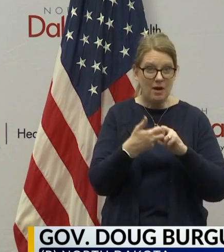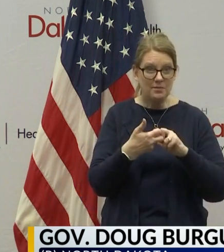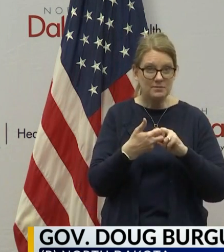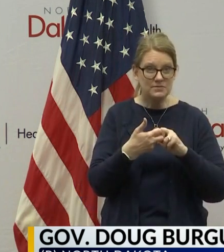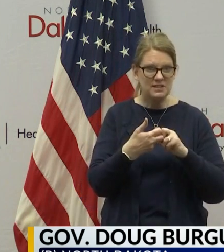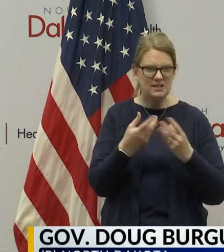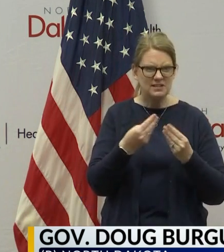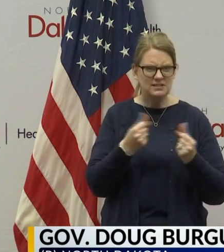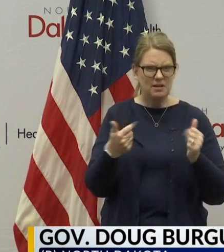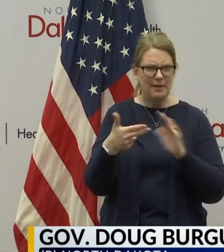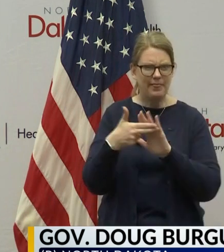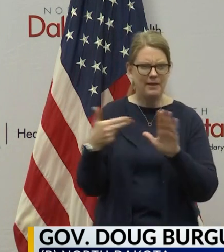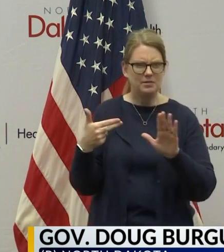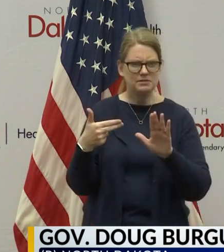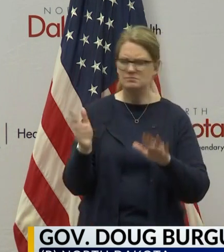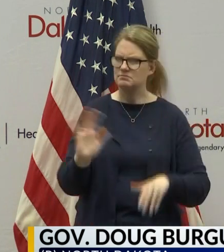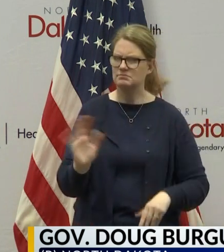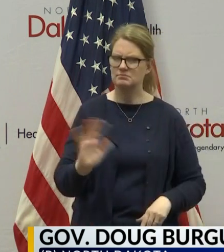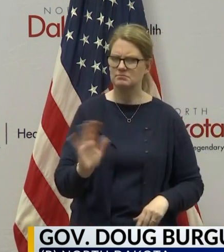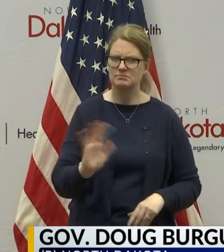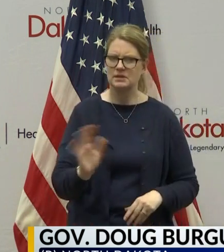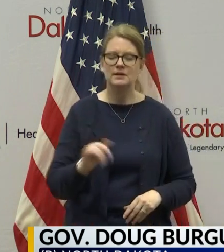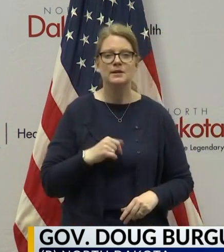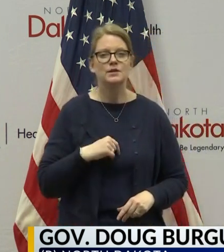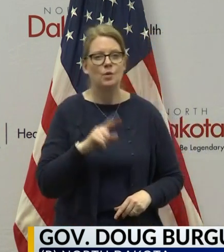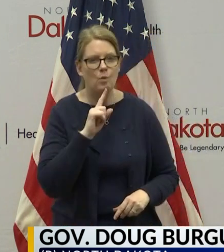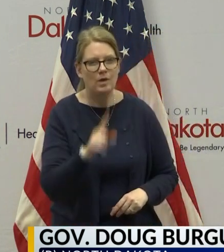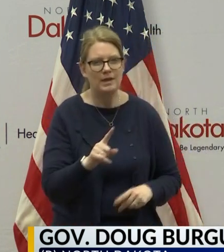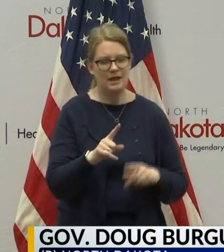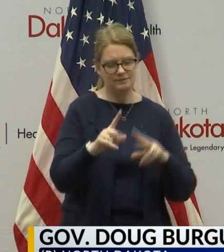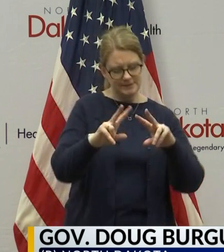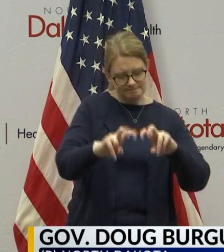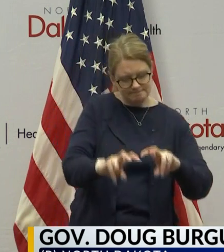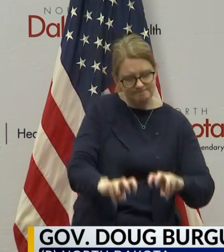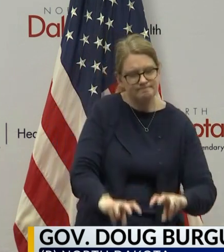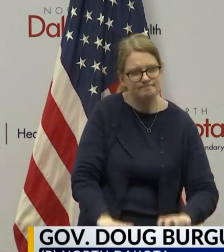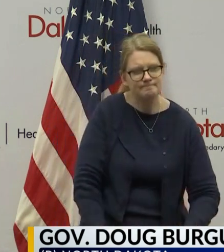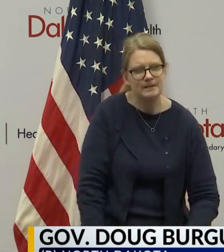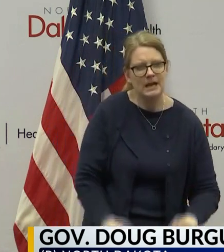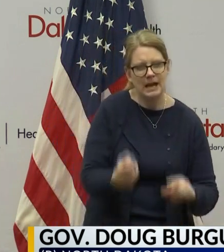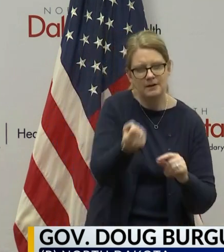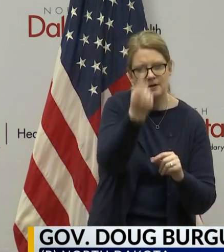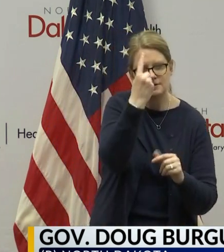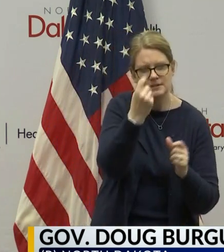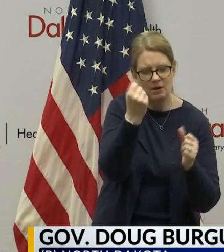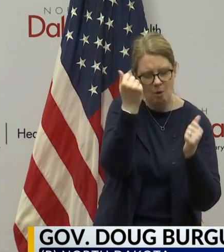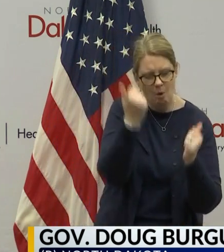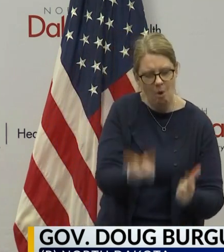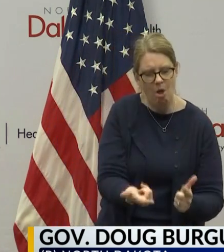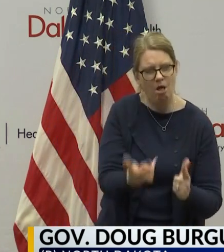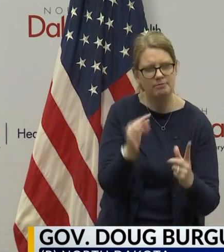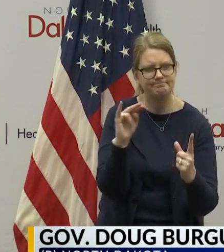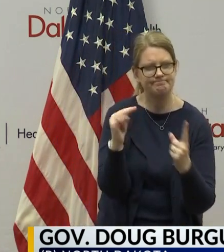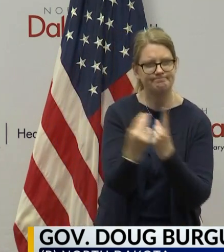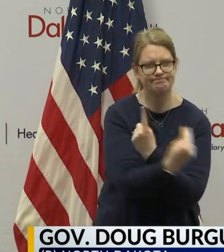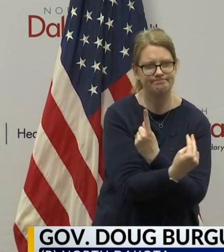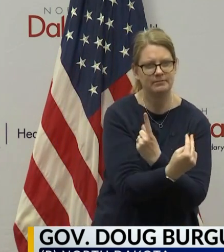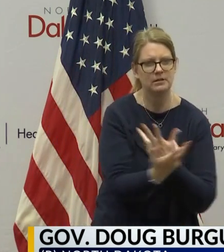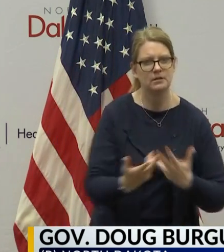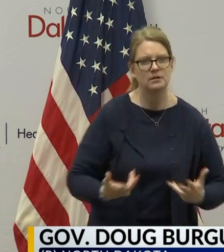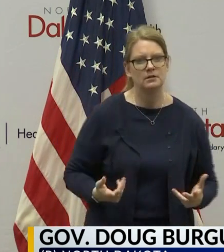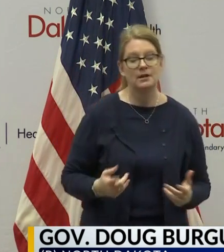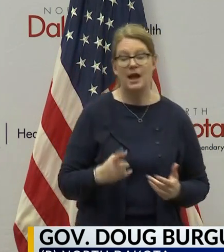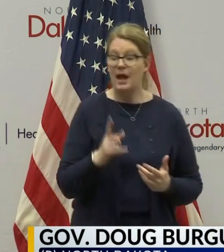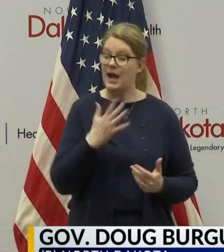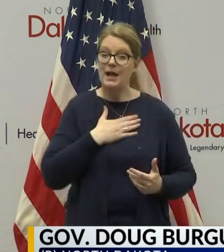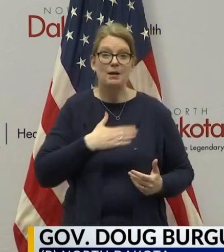labels. They're solved by a deep understanding of the complexity, and it involves a lot of nuance underneath it. And so just, you know, appreciate the